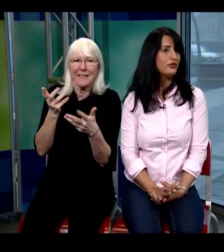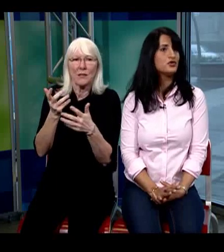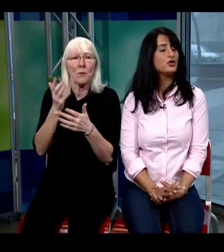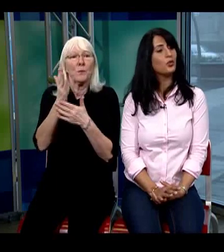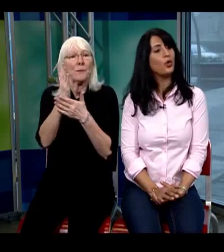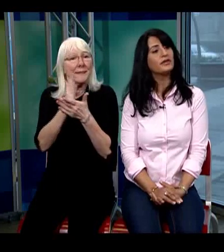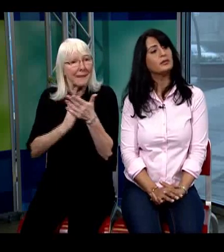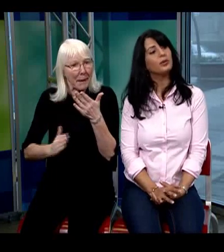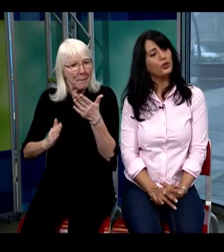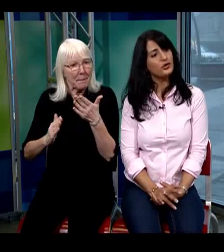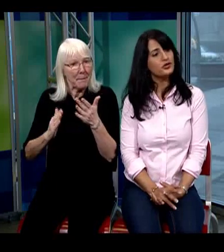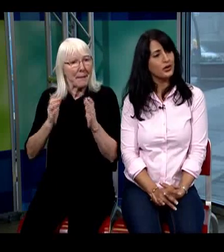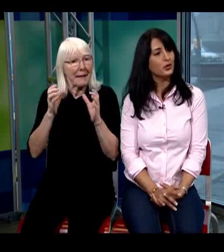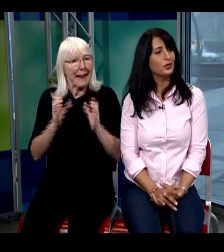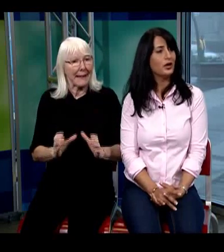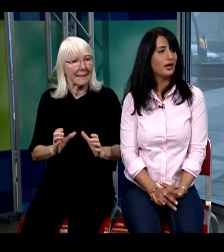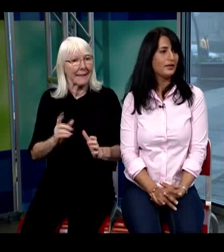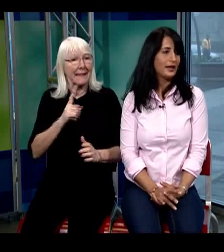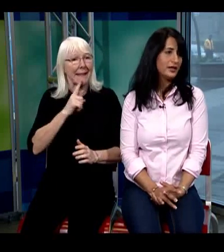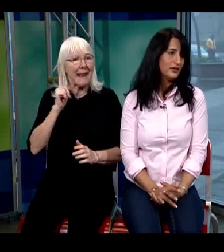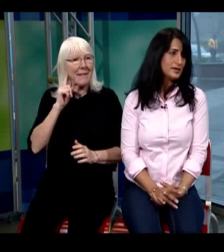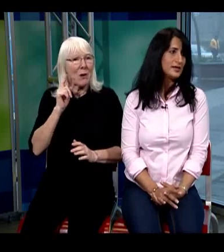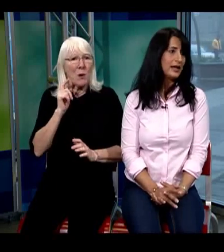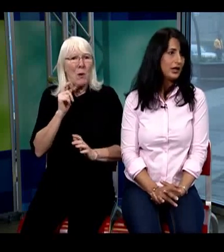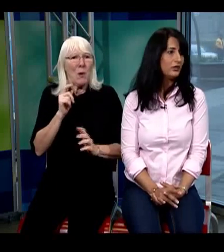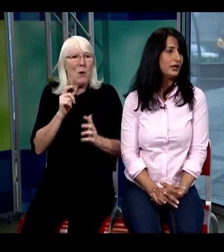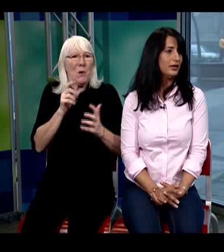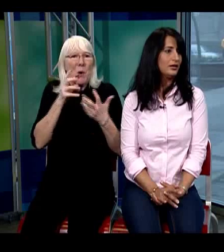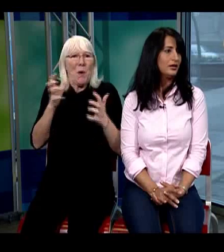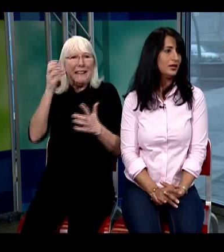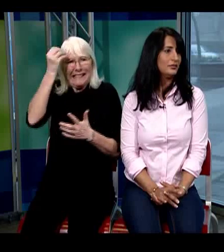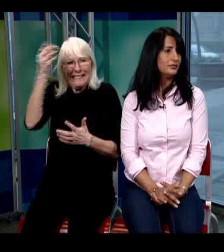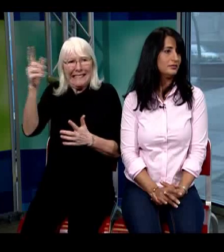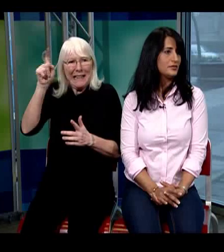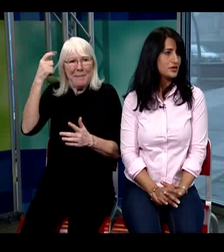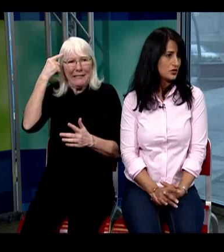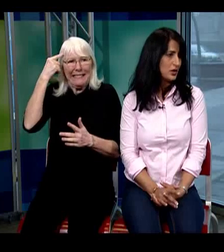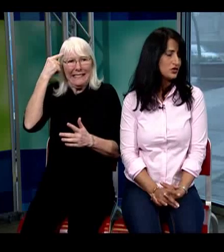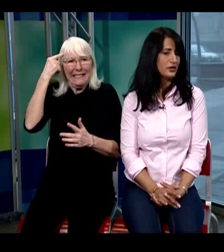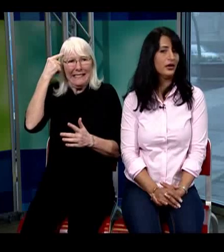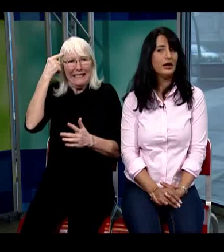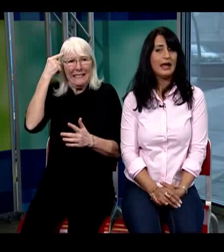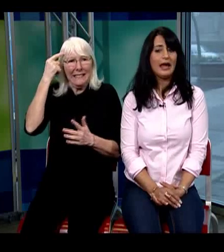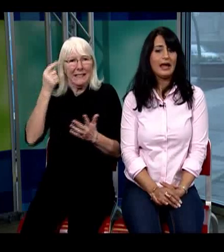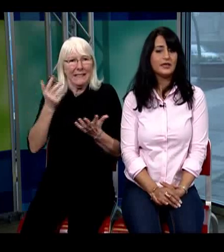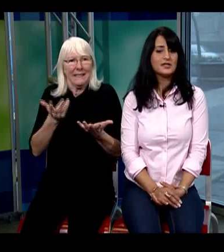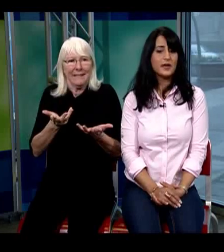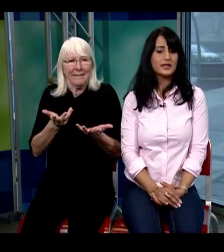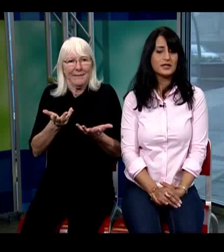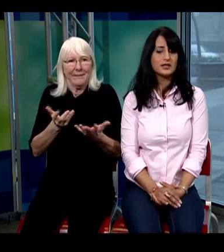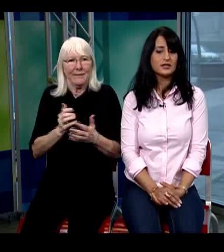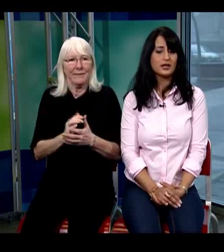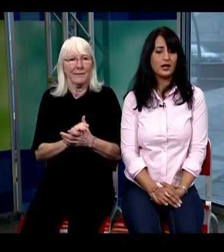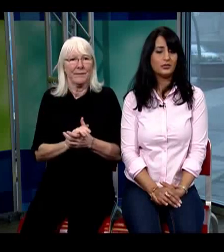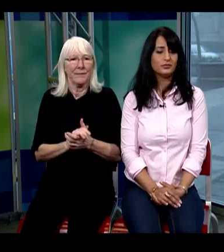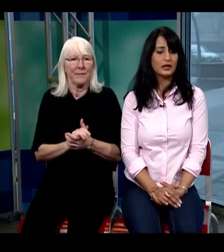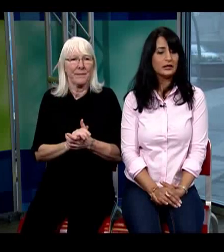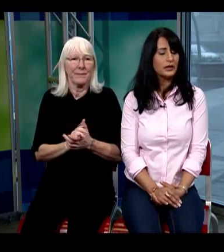do not want the employer to know that there is a hearing situation there and this makes it a little bit